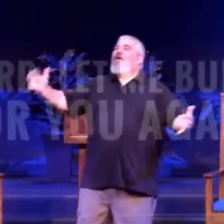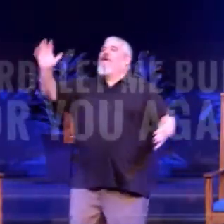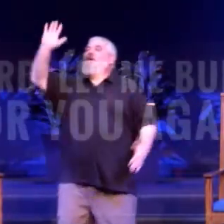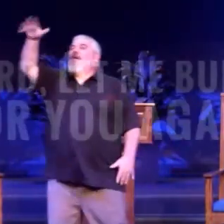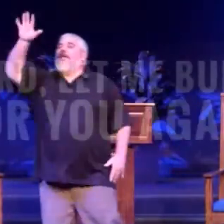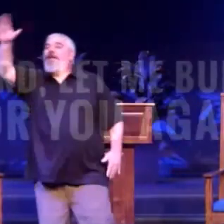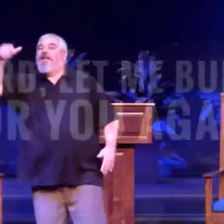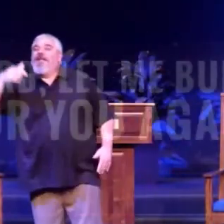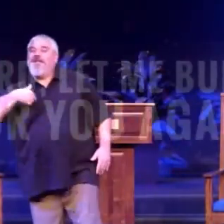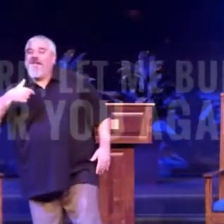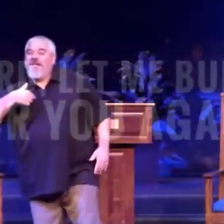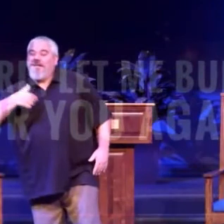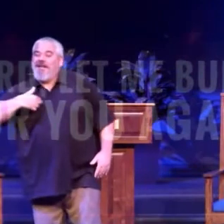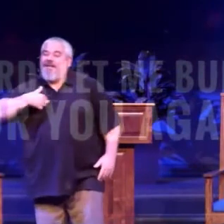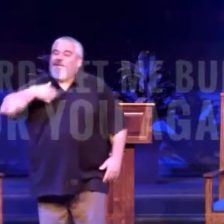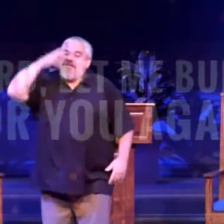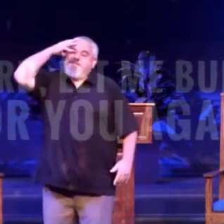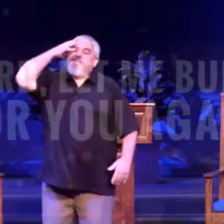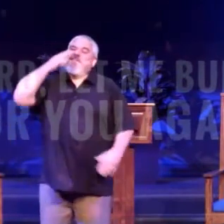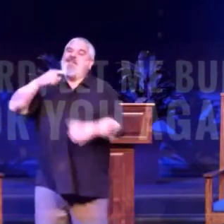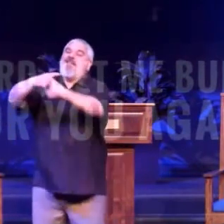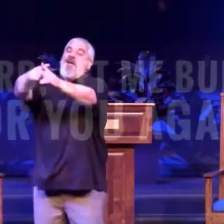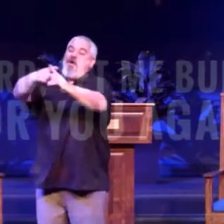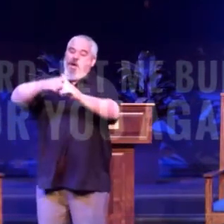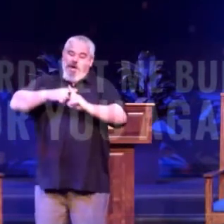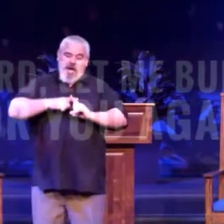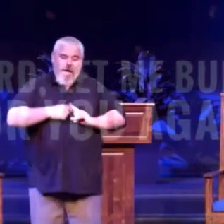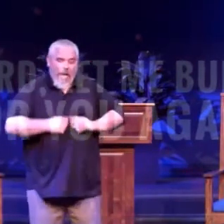let me burn for you again.